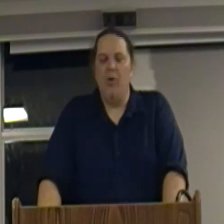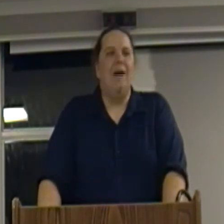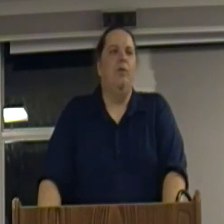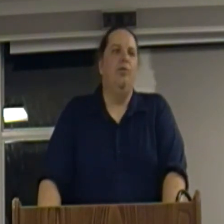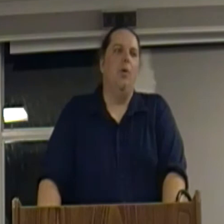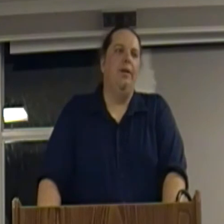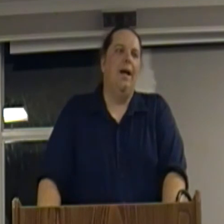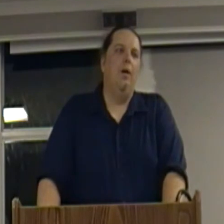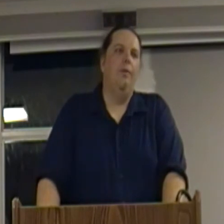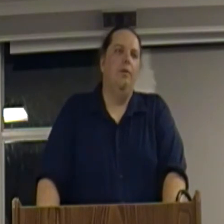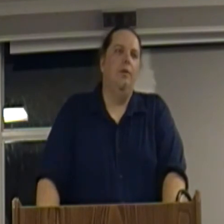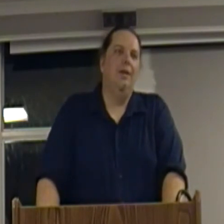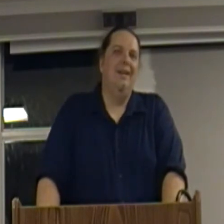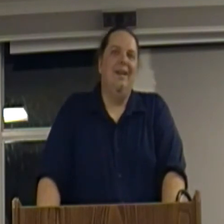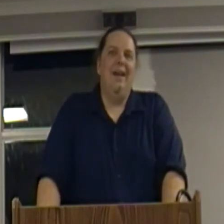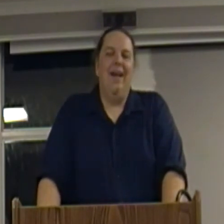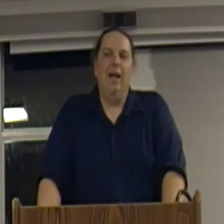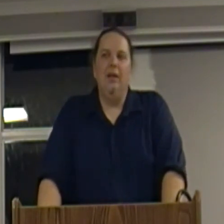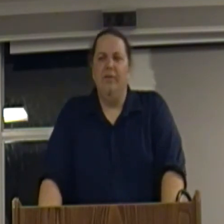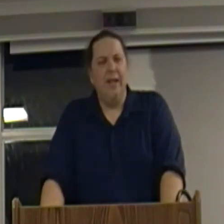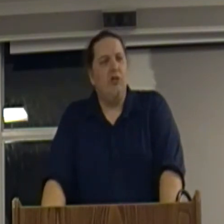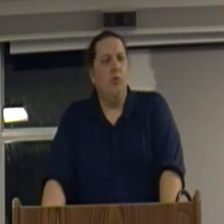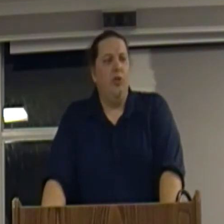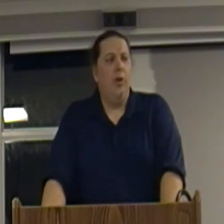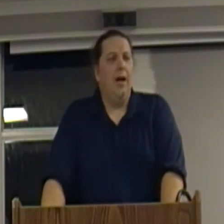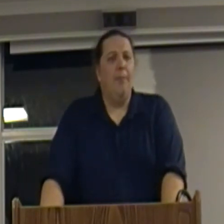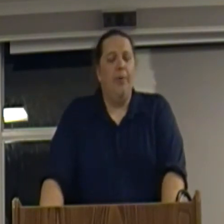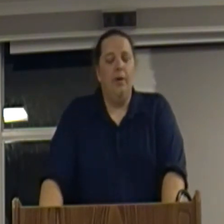Profit was going down and inflation was going up.